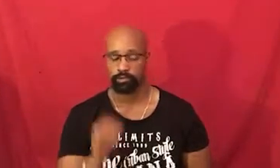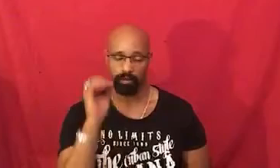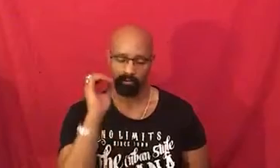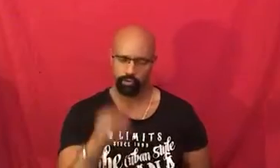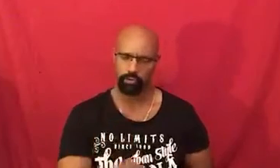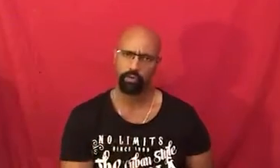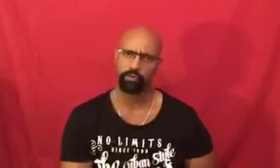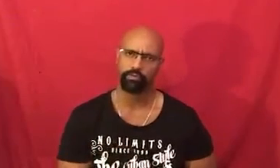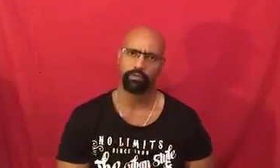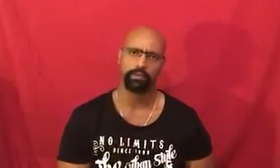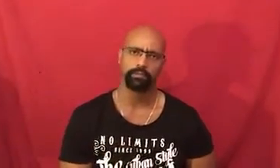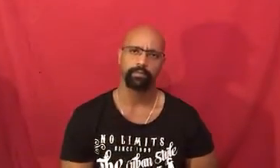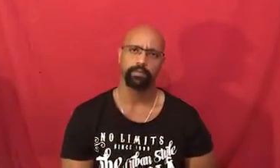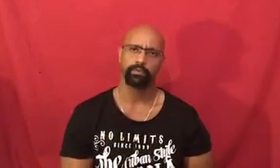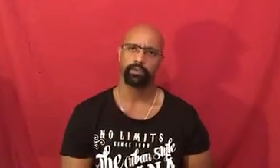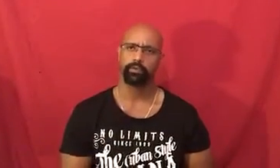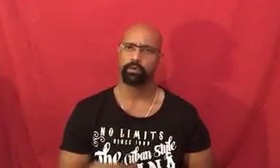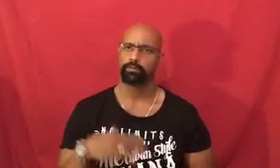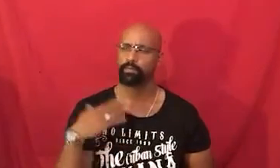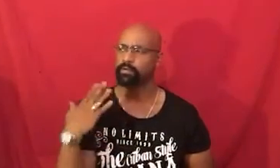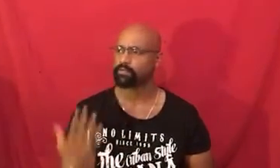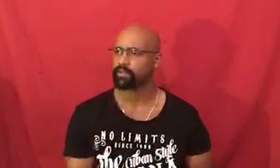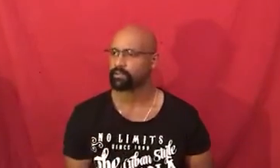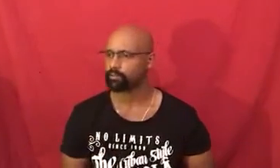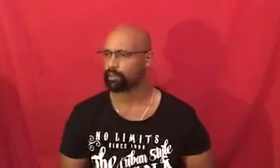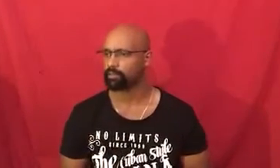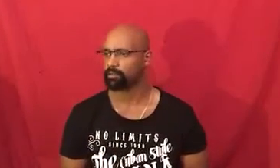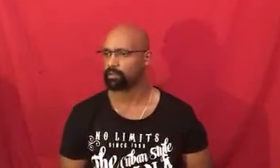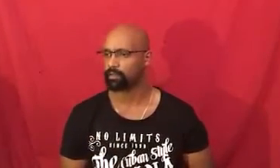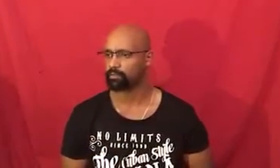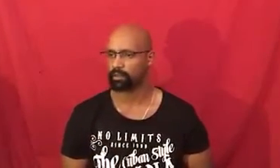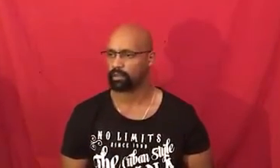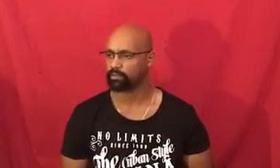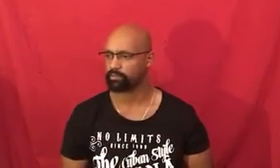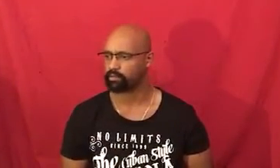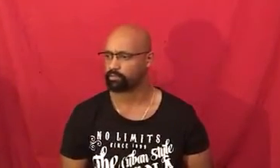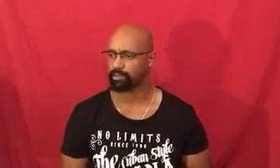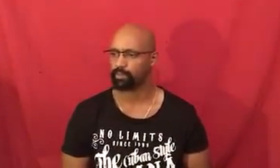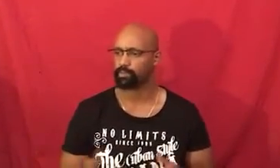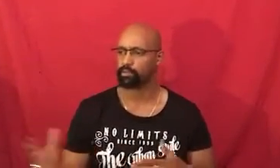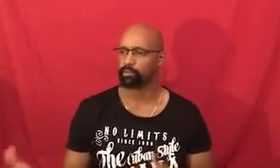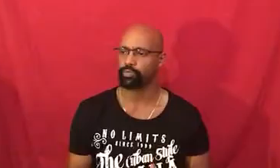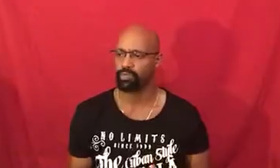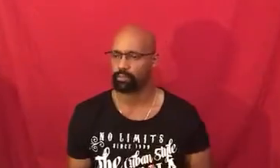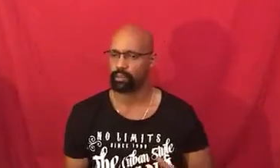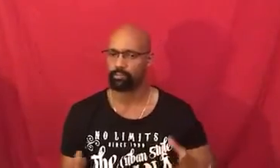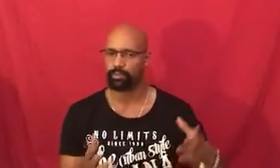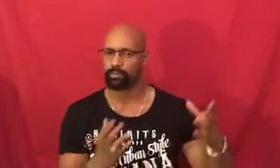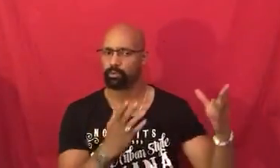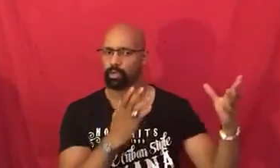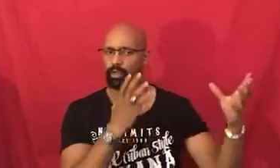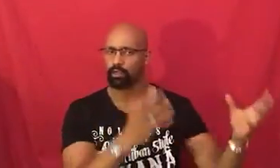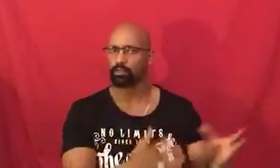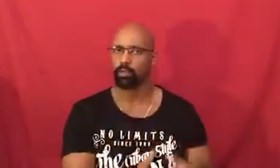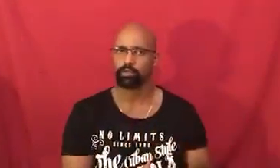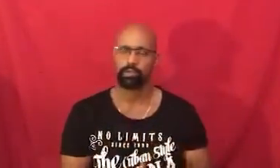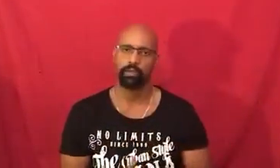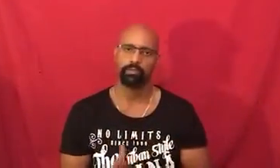I'm sure you know the feeling you know when you were thinking about a lot of things maybe you were reading a lot maybe you were watching a lot of